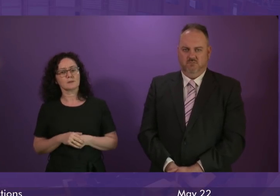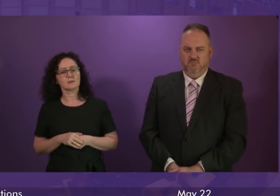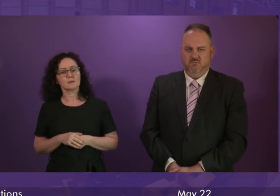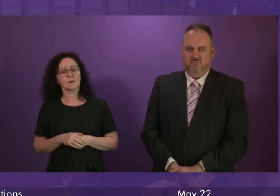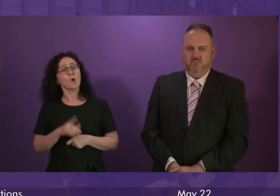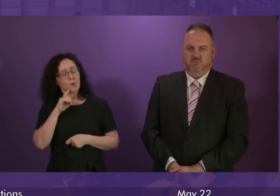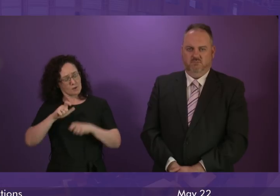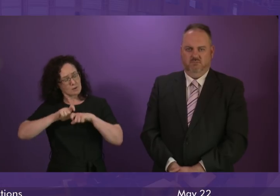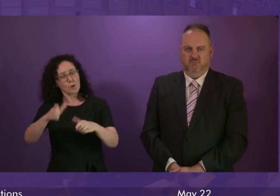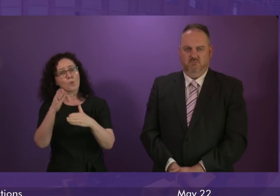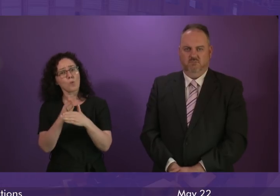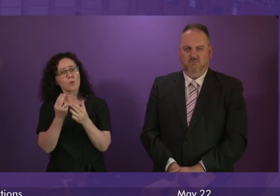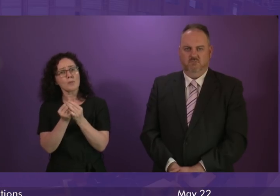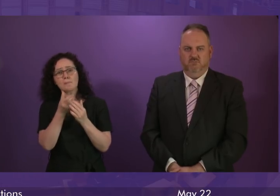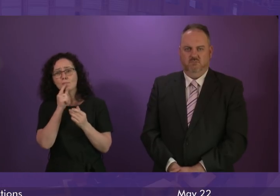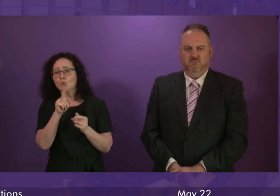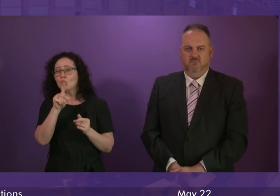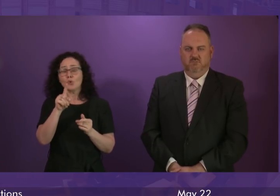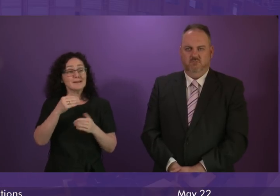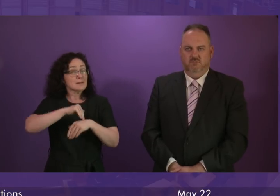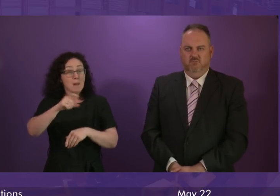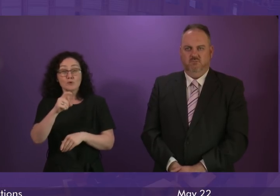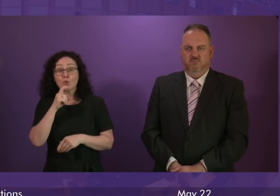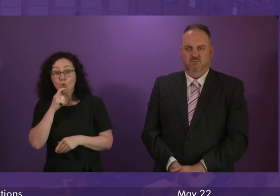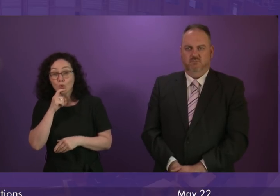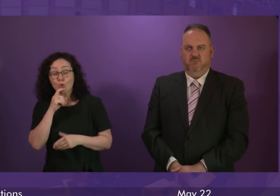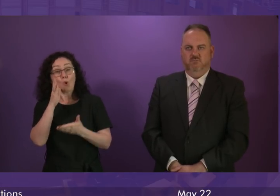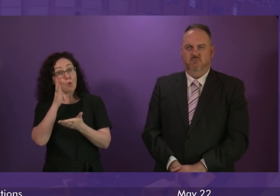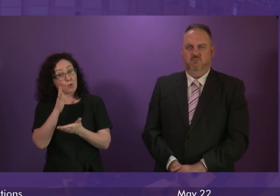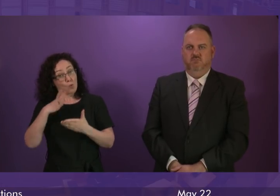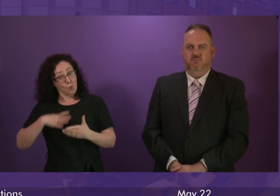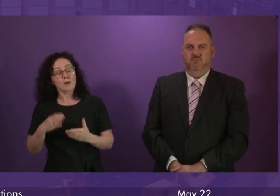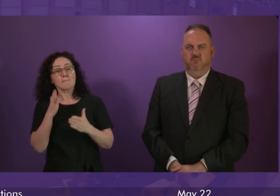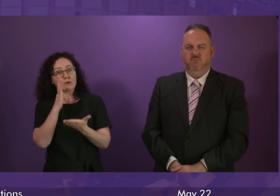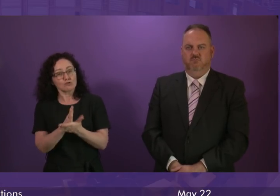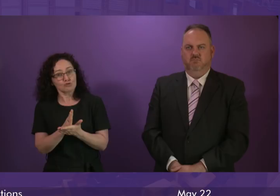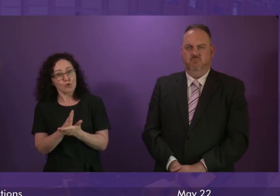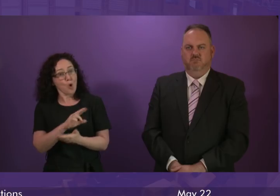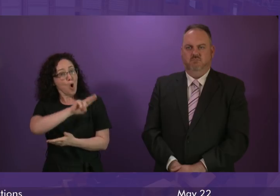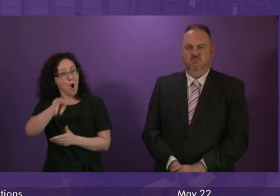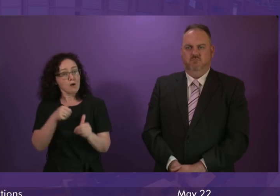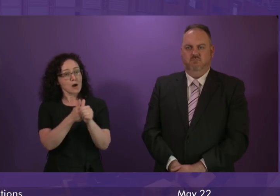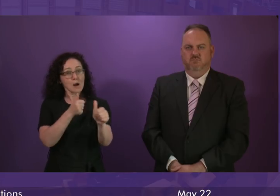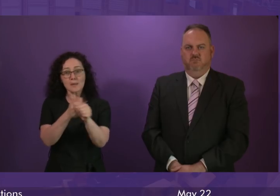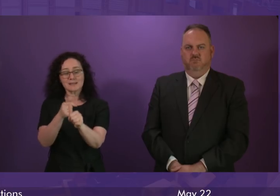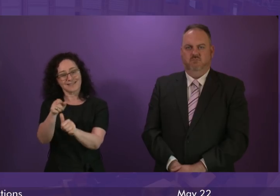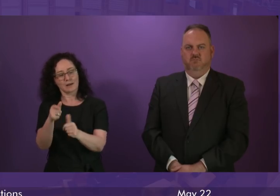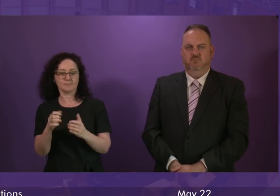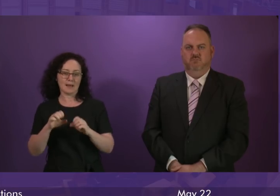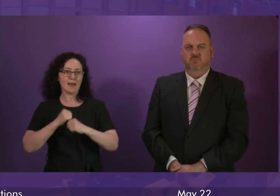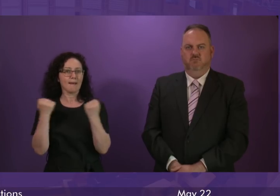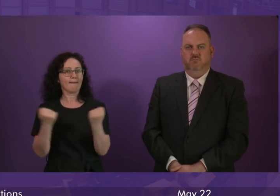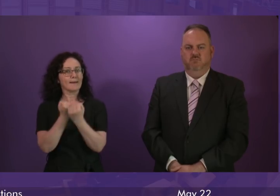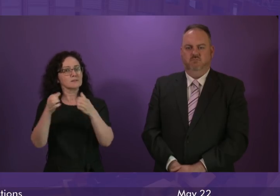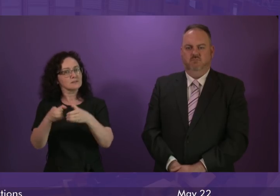and we will work with anybody to make sure that BIFAB and other businesses in the renewable sector in Scotland flourish in the way that I think they've got every reason to